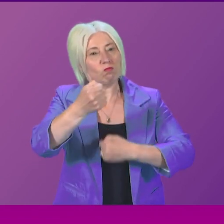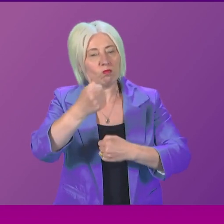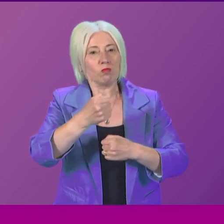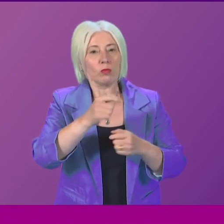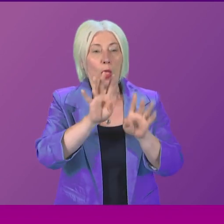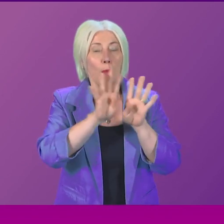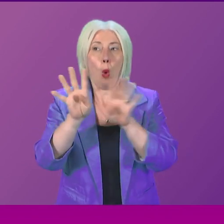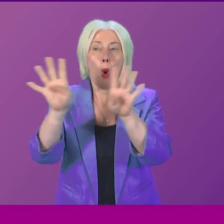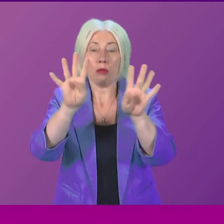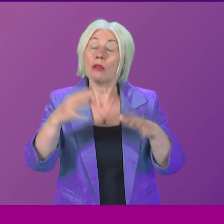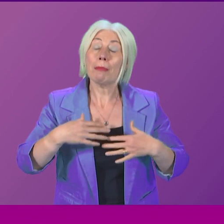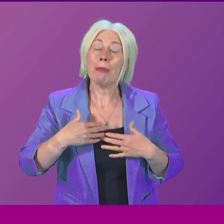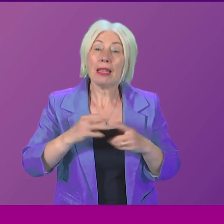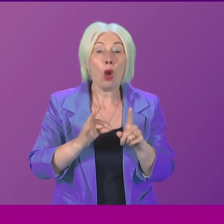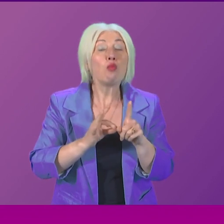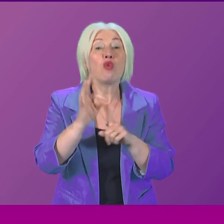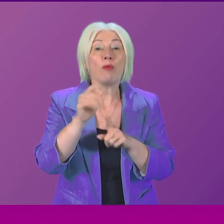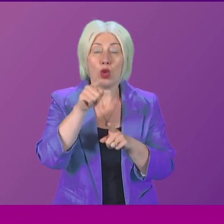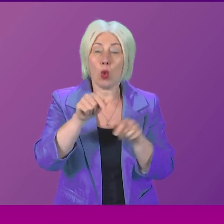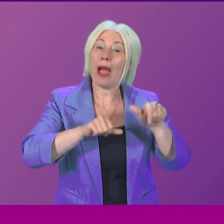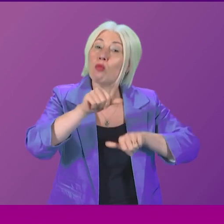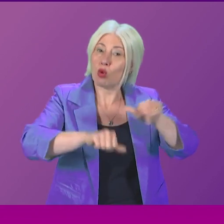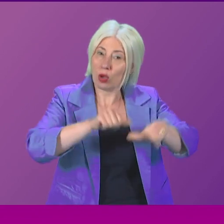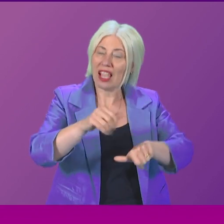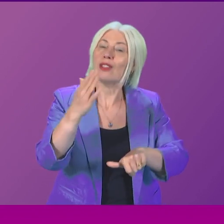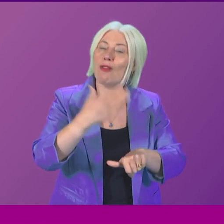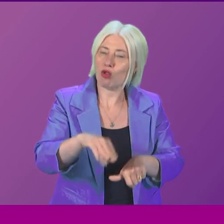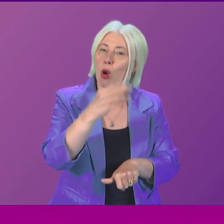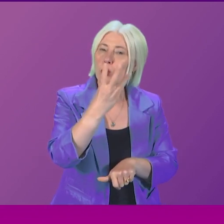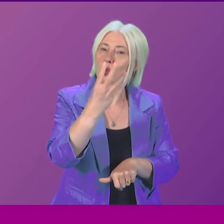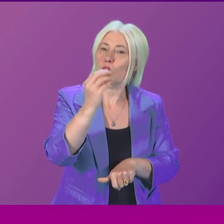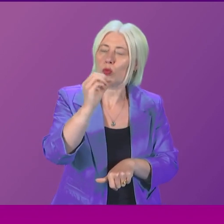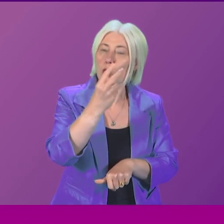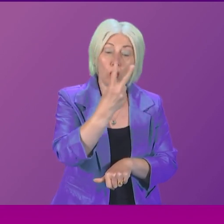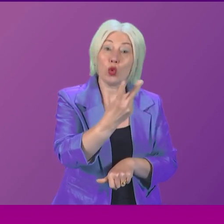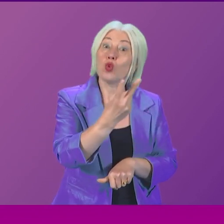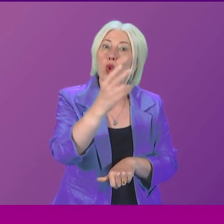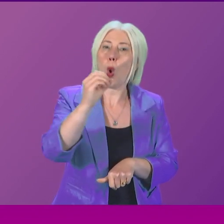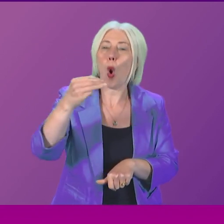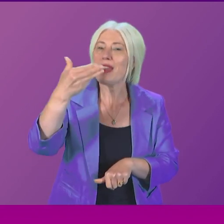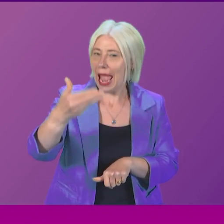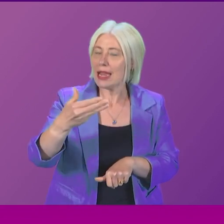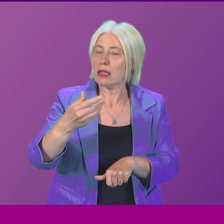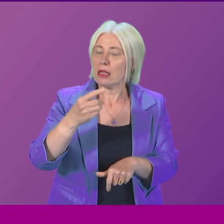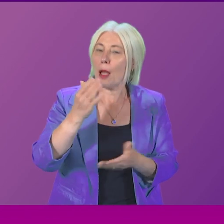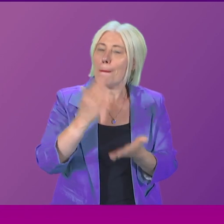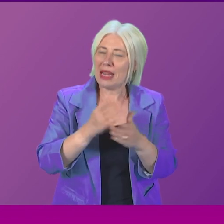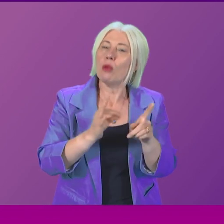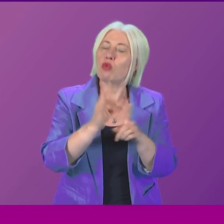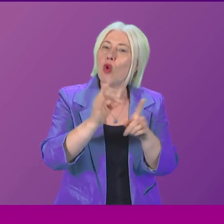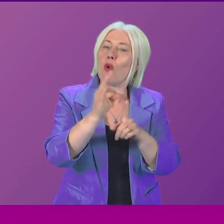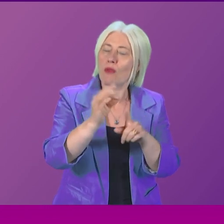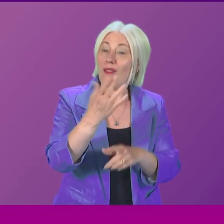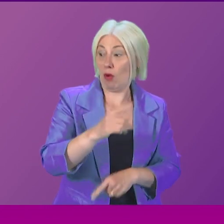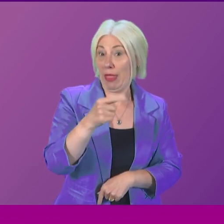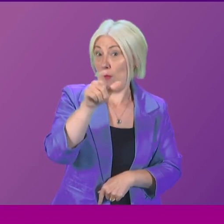been improvements in the whistleblowing process since 2009, since that particular statement was made by the